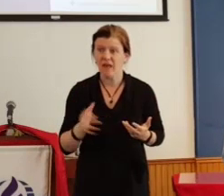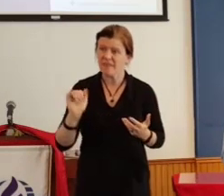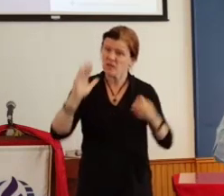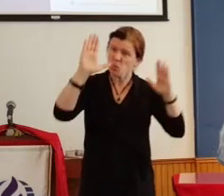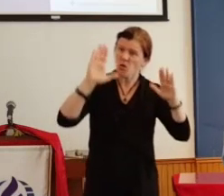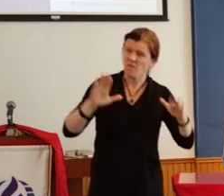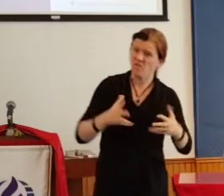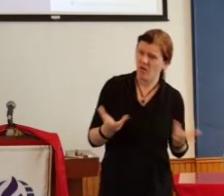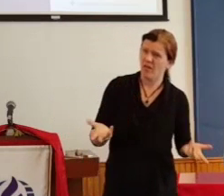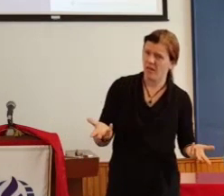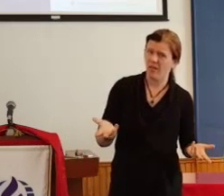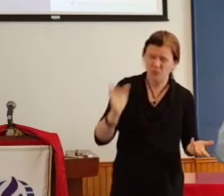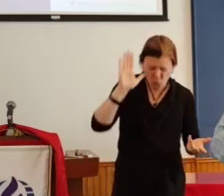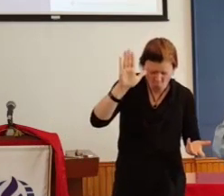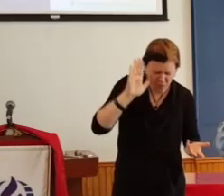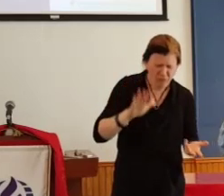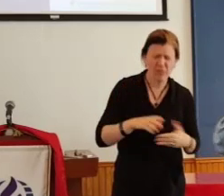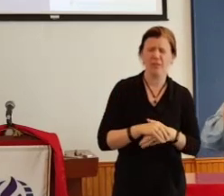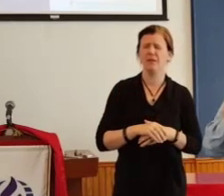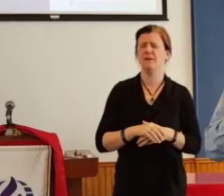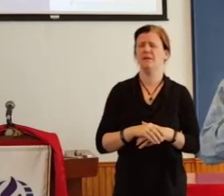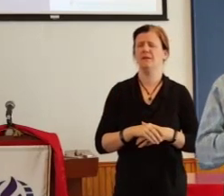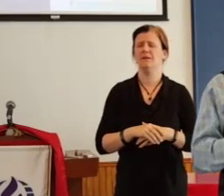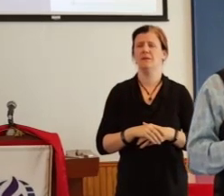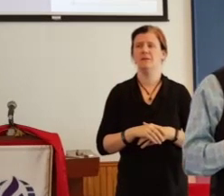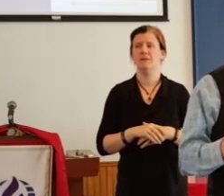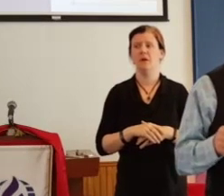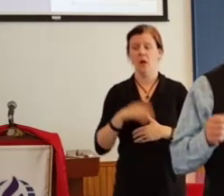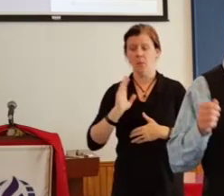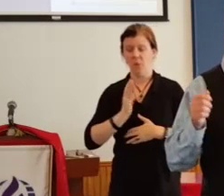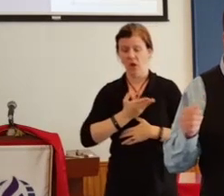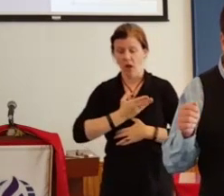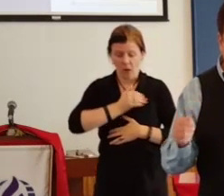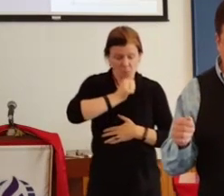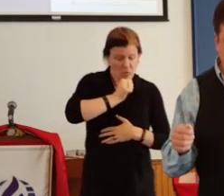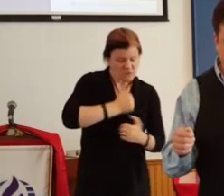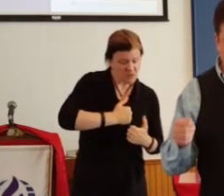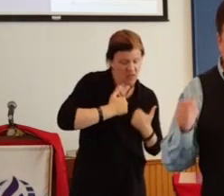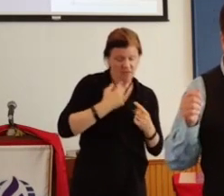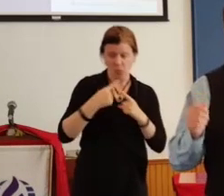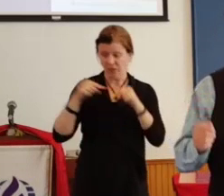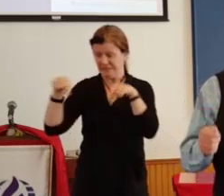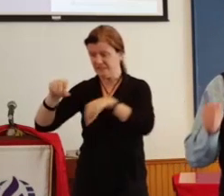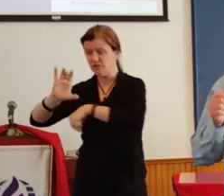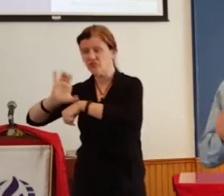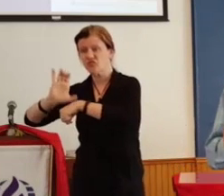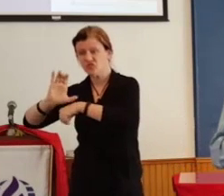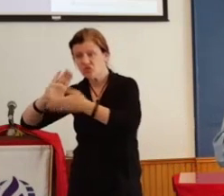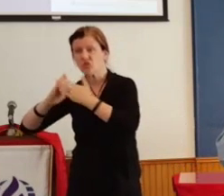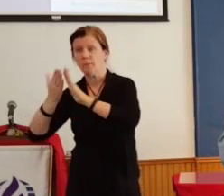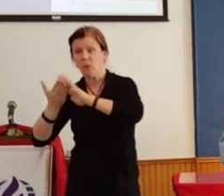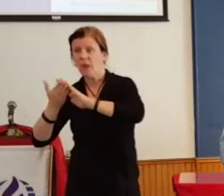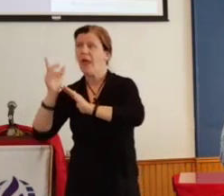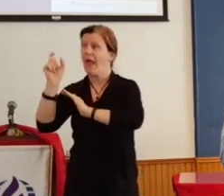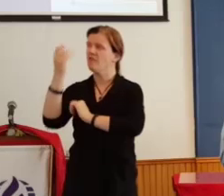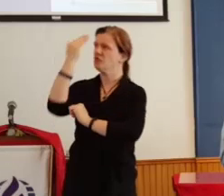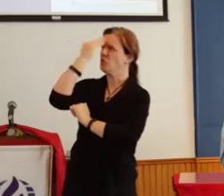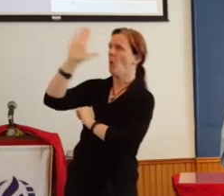that? But in both our personal lives and in this community, we need the challenges that God and the community,